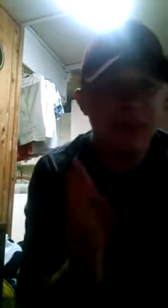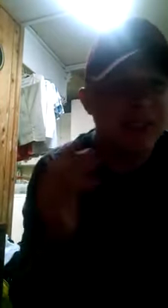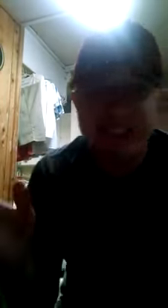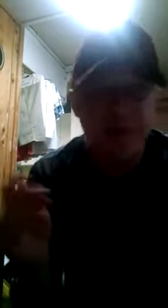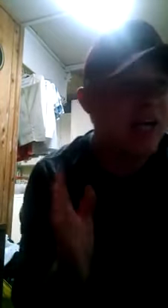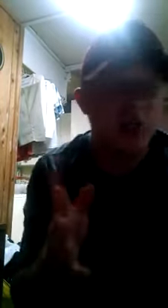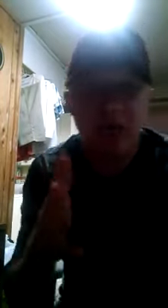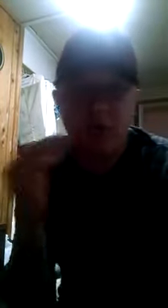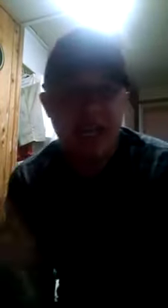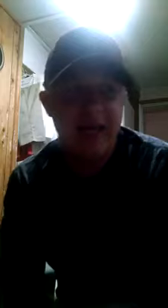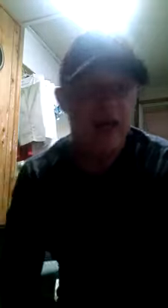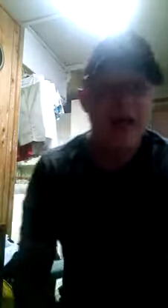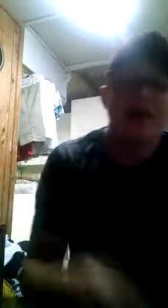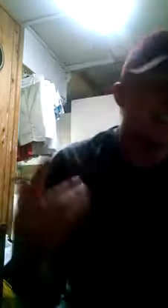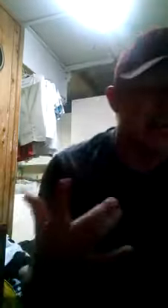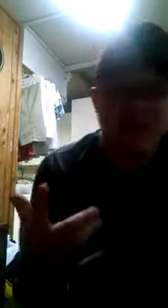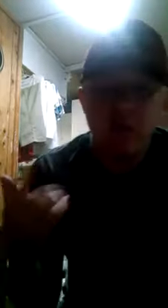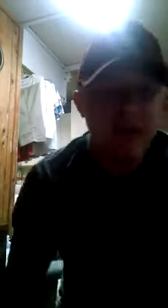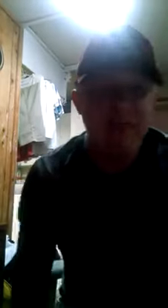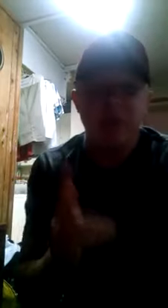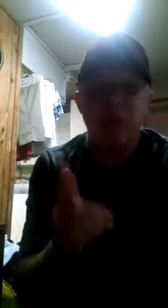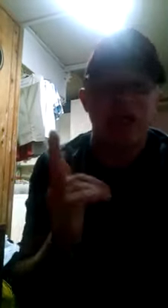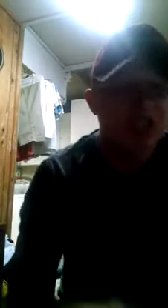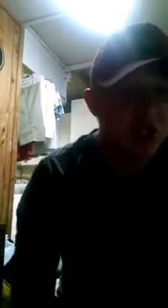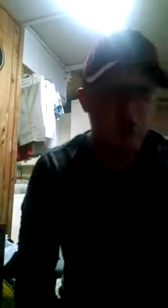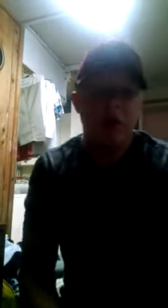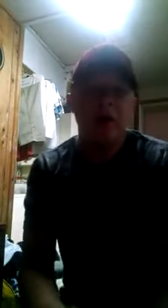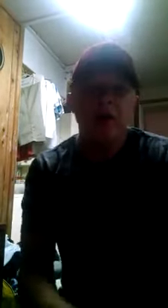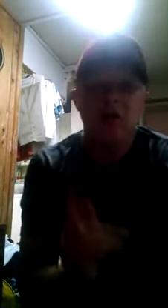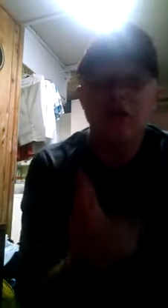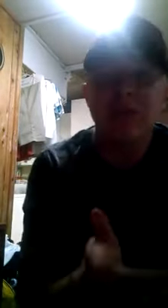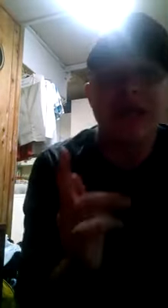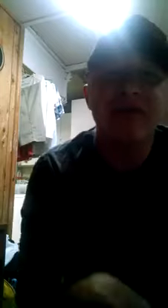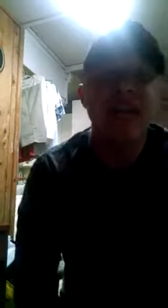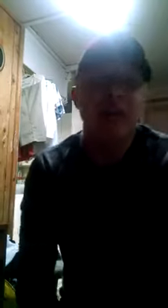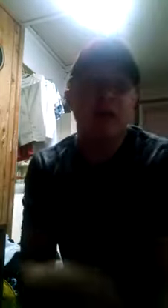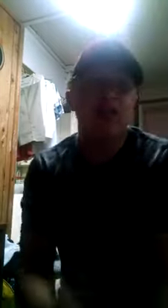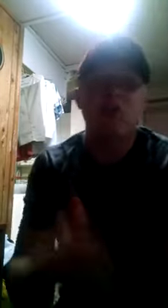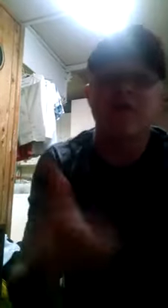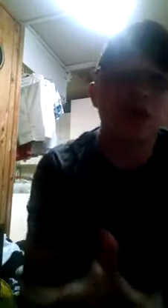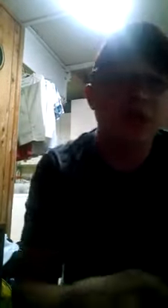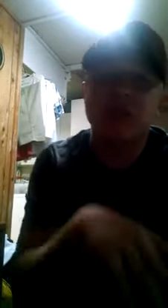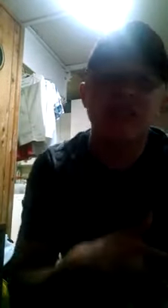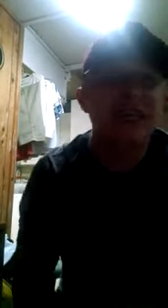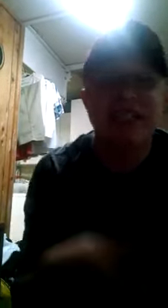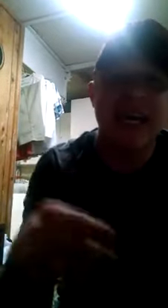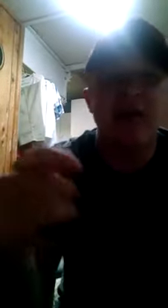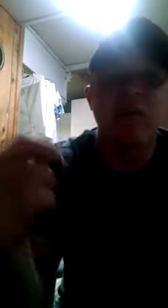be the same I try to regain this life that we made, but looking to you to only be in vain So I'm full of those mistakes, yeah, ill